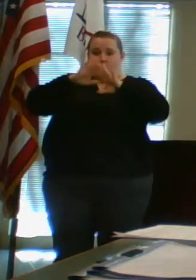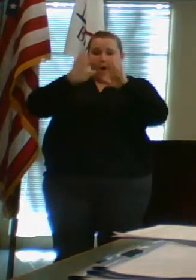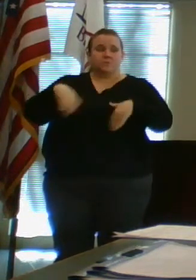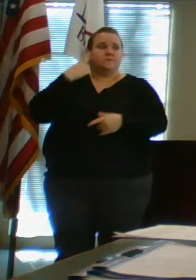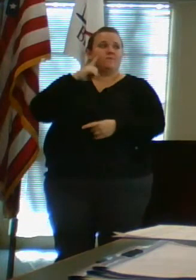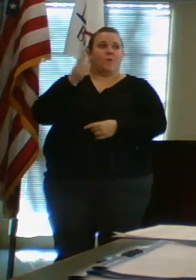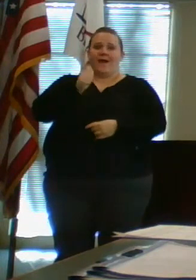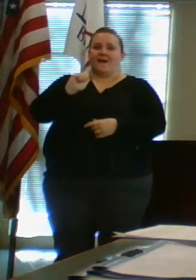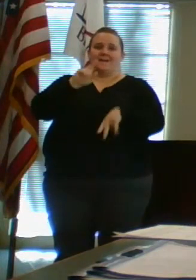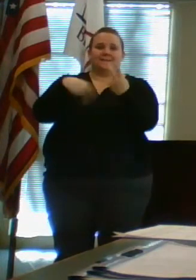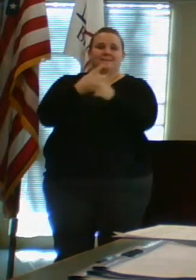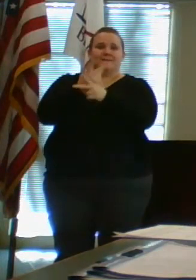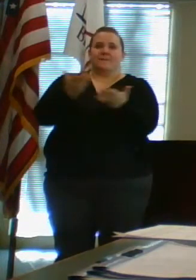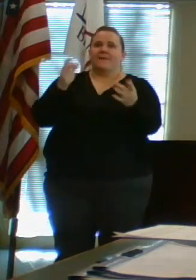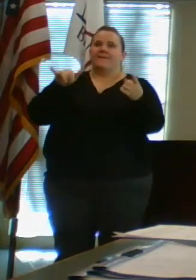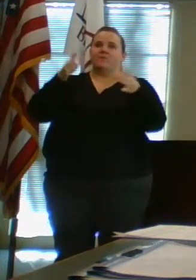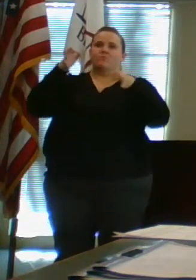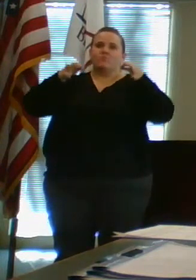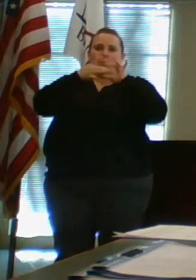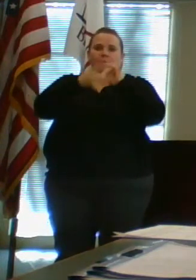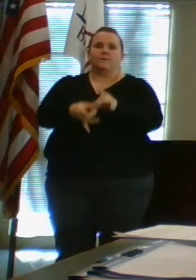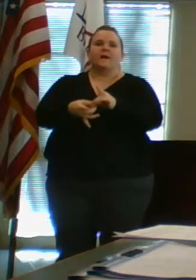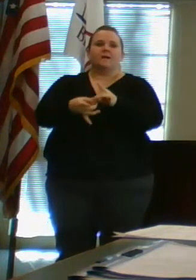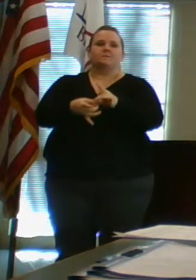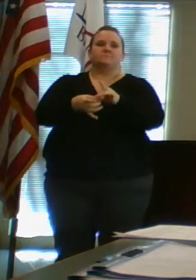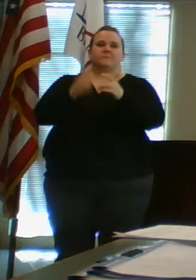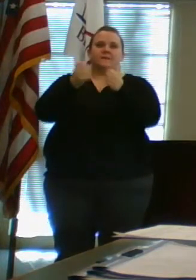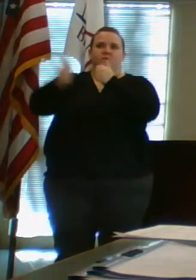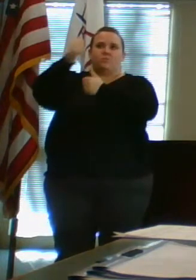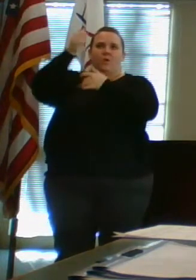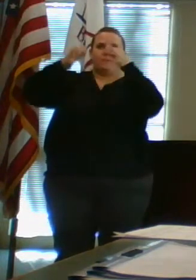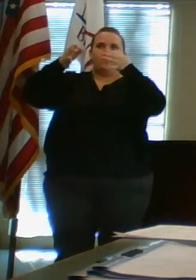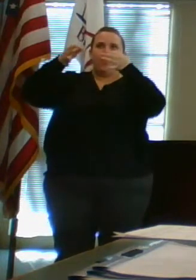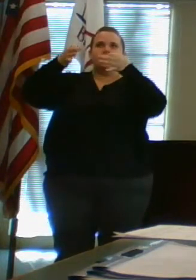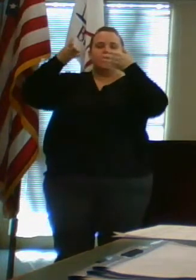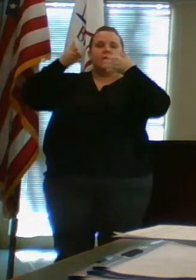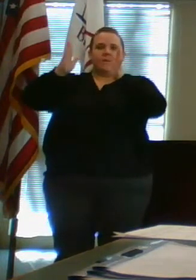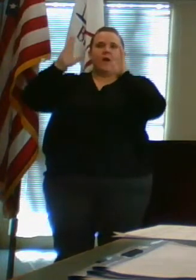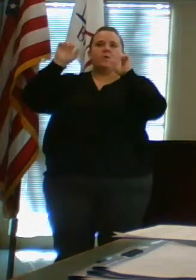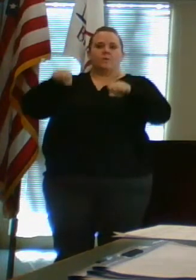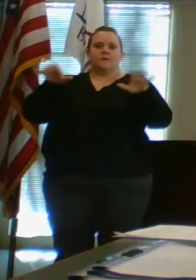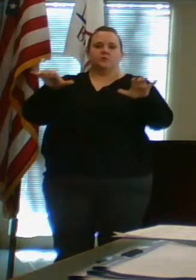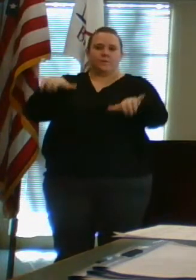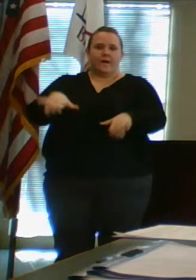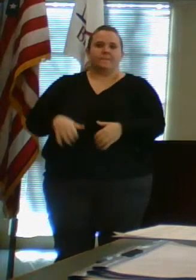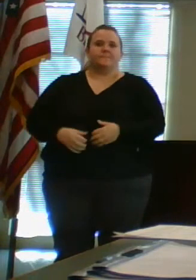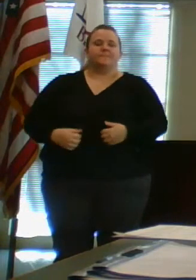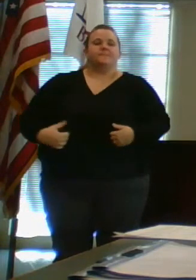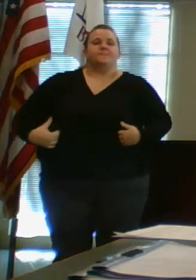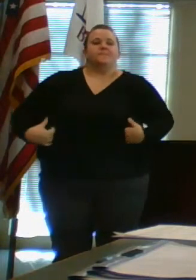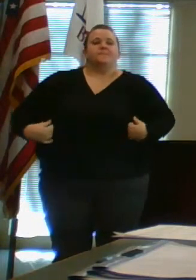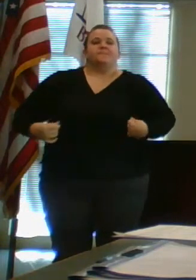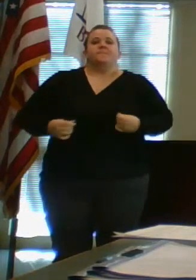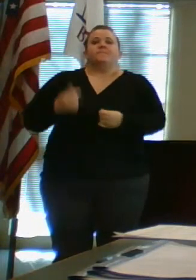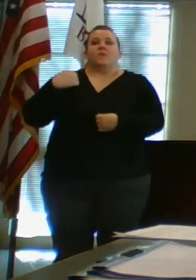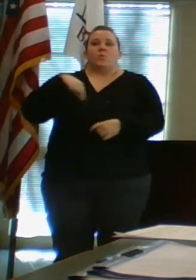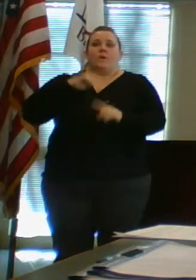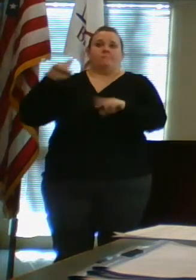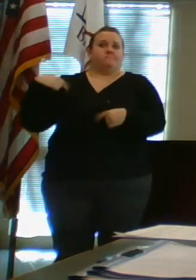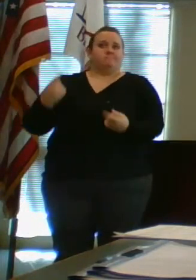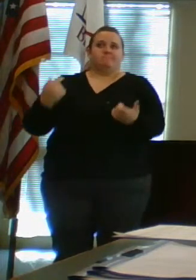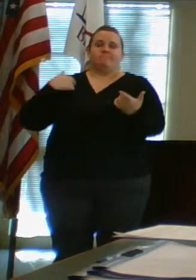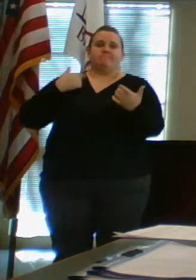of matters that are court-related matters that the Supreme Court has permitted to operate during this time. We have been